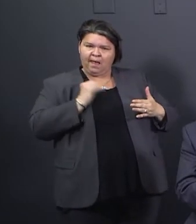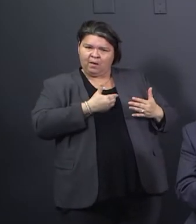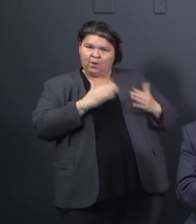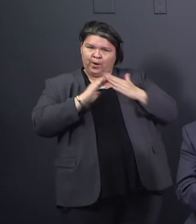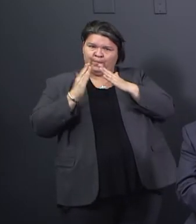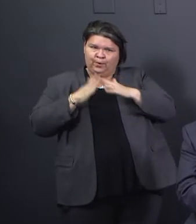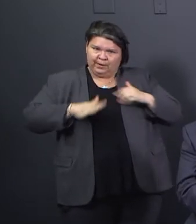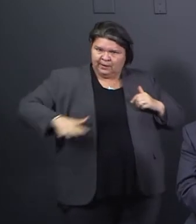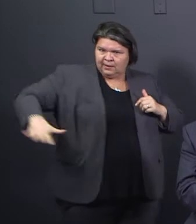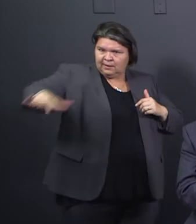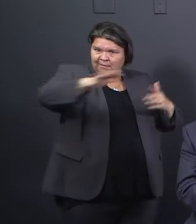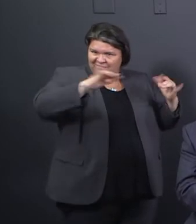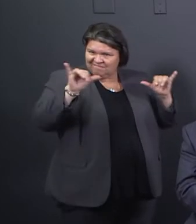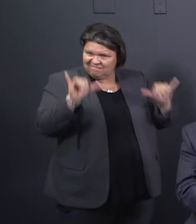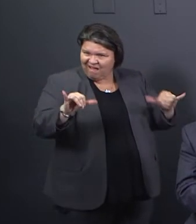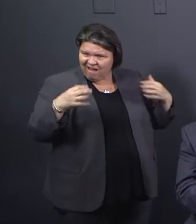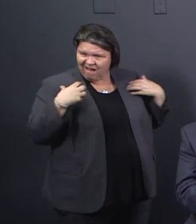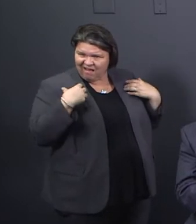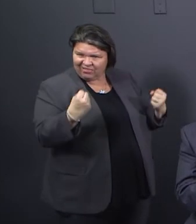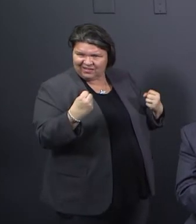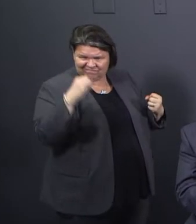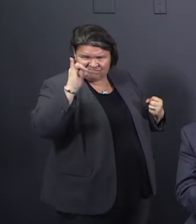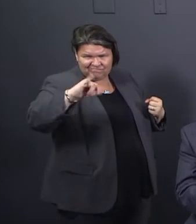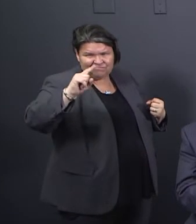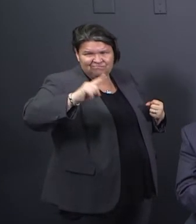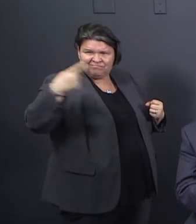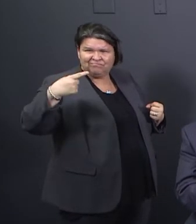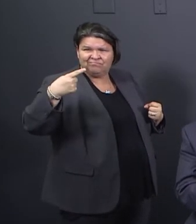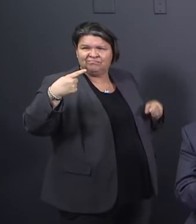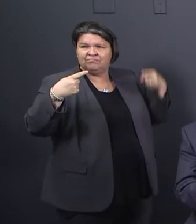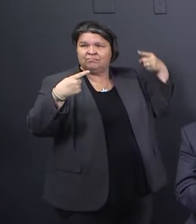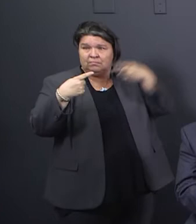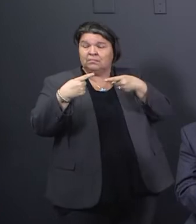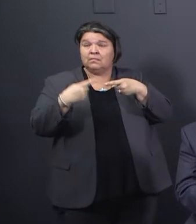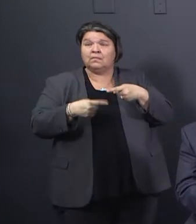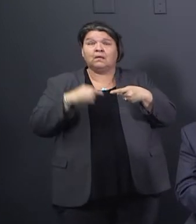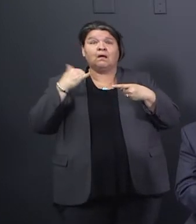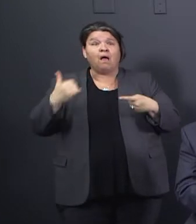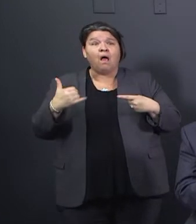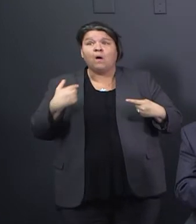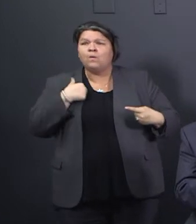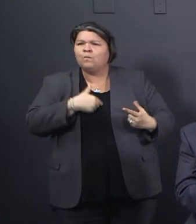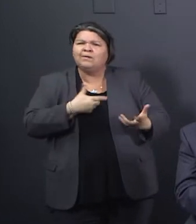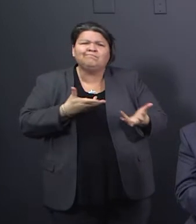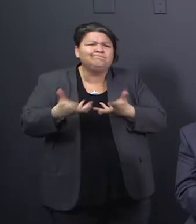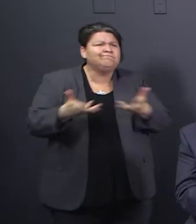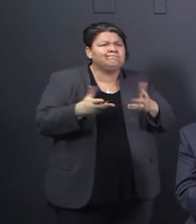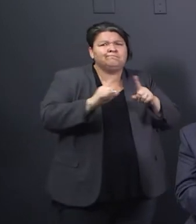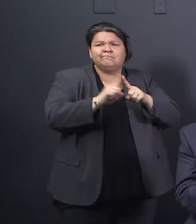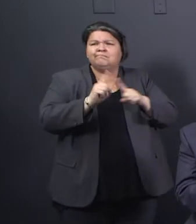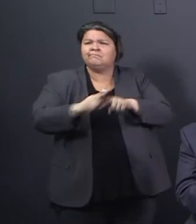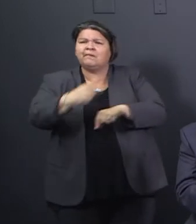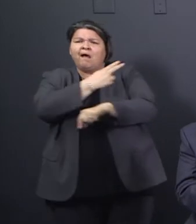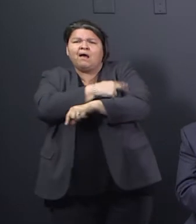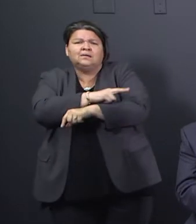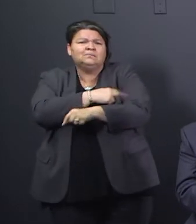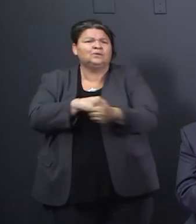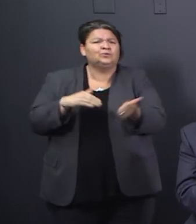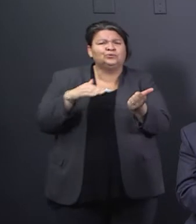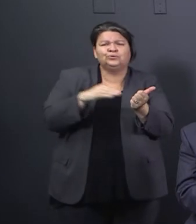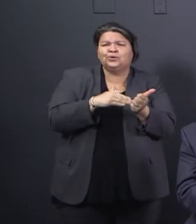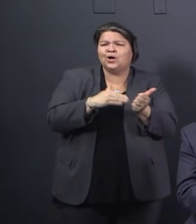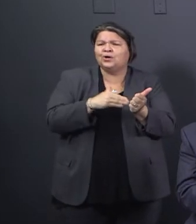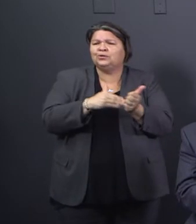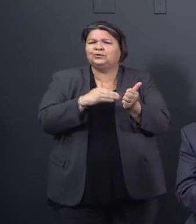good about communicating with our hospitals, with our providers, and we feel very comfortable with that. And that has to be